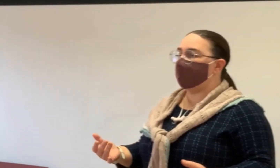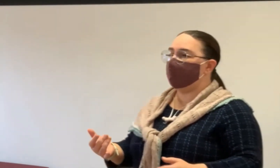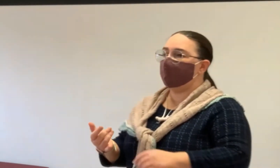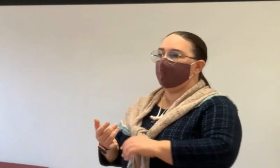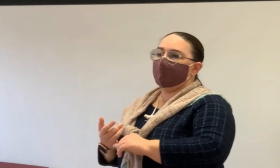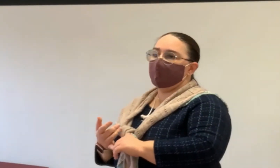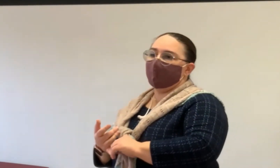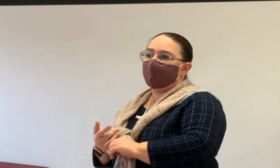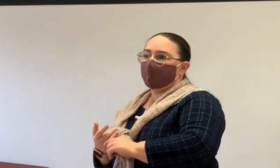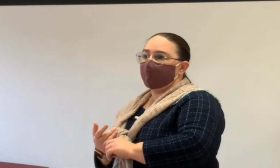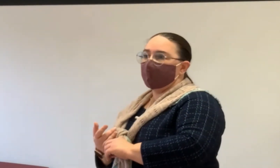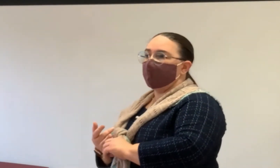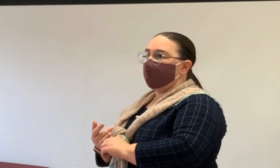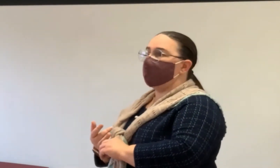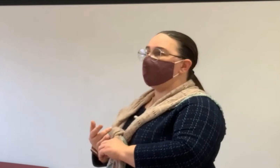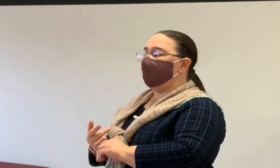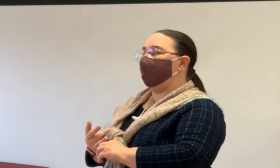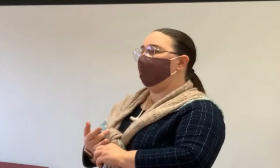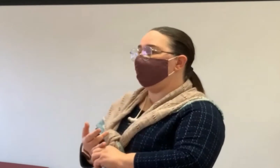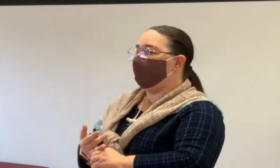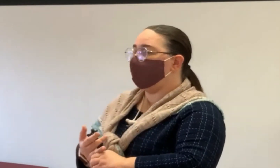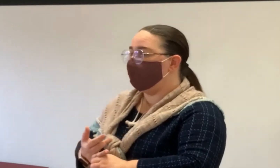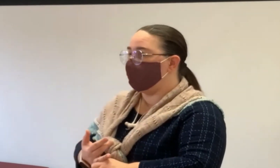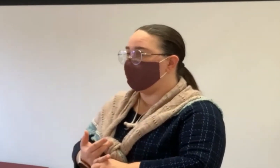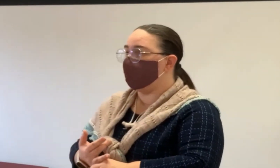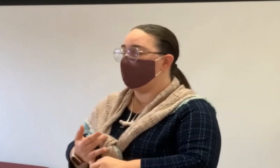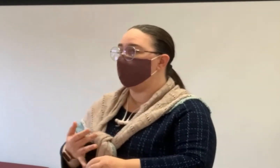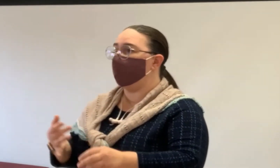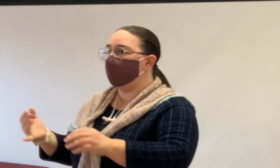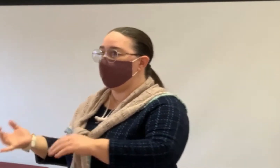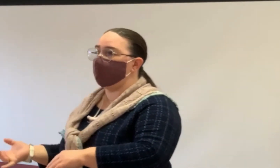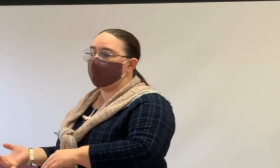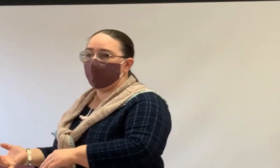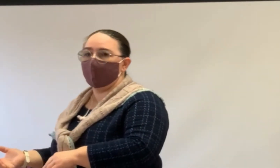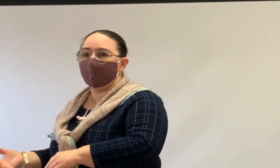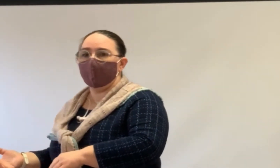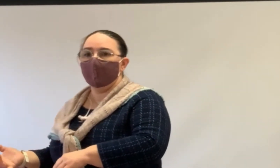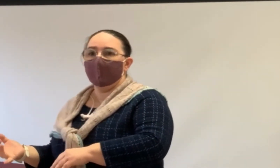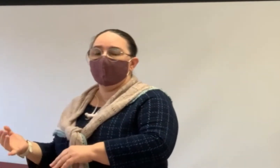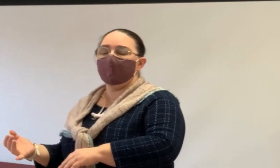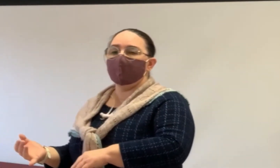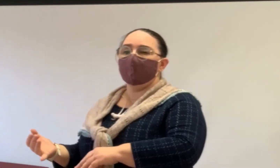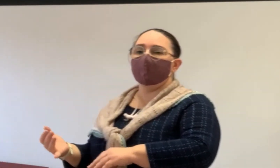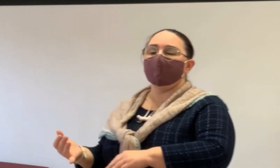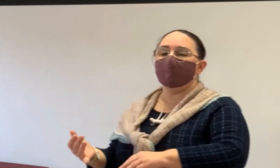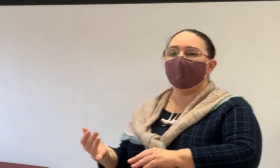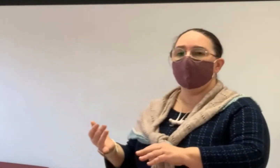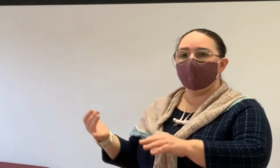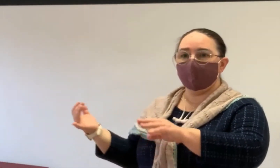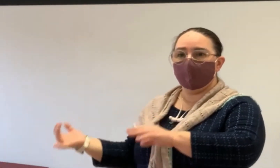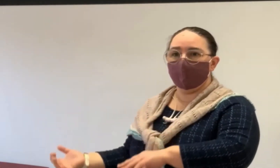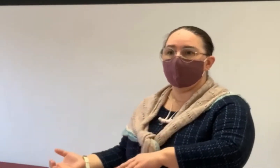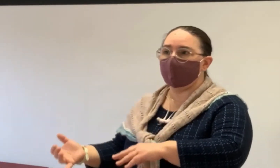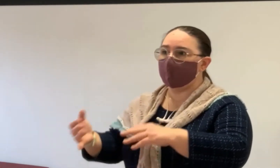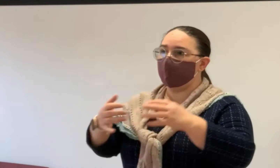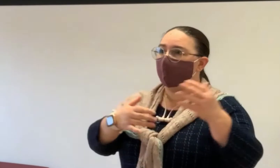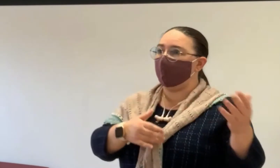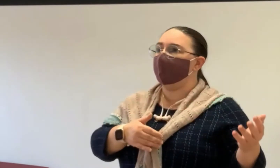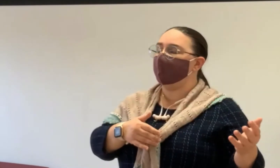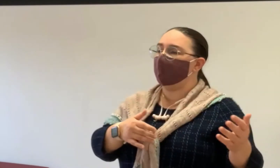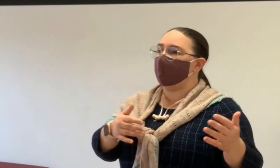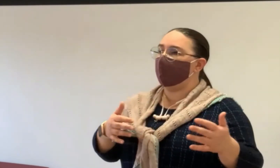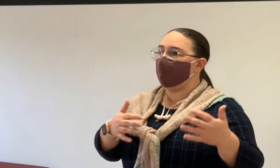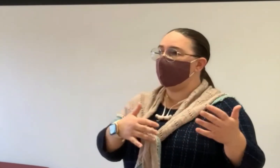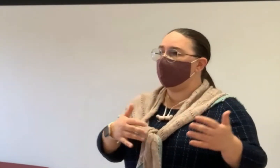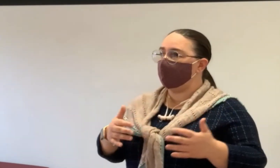do next. It lets you answer the question, first of all, do you have equity? Do you, do you owe money on the property? Do you owe some money, but still